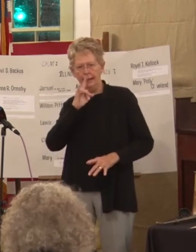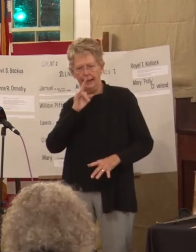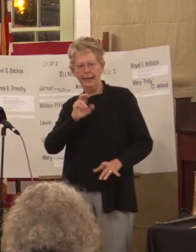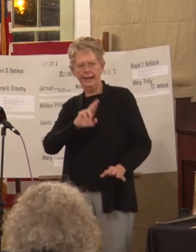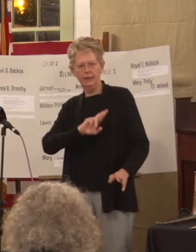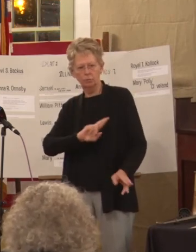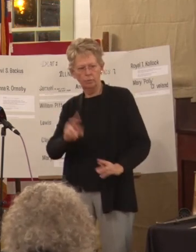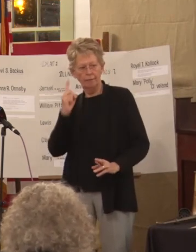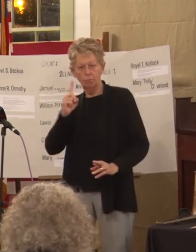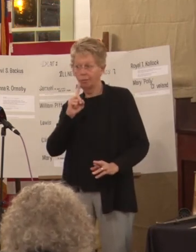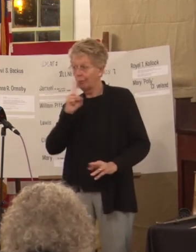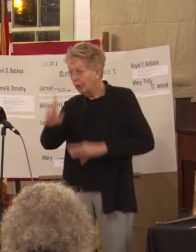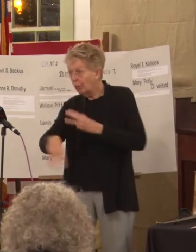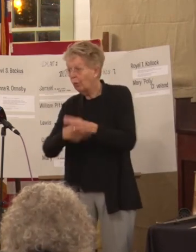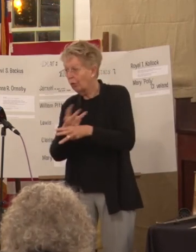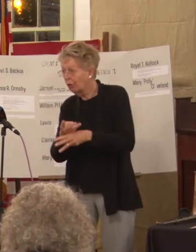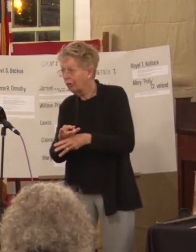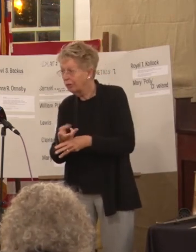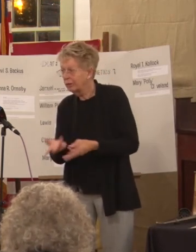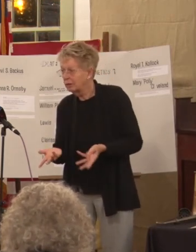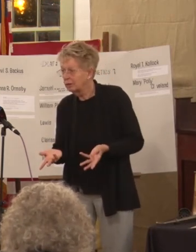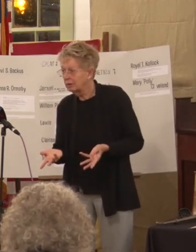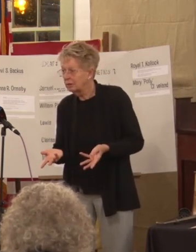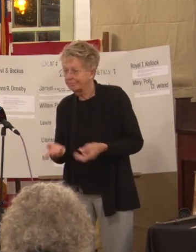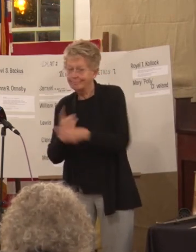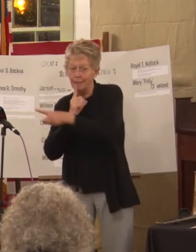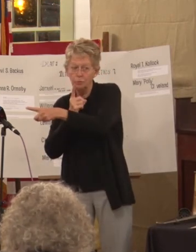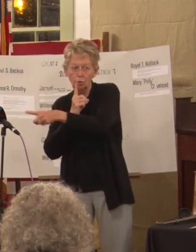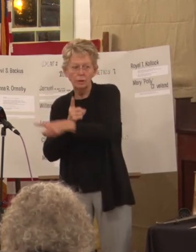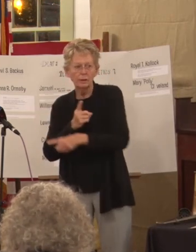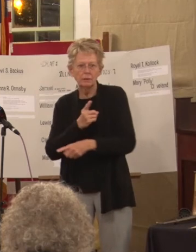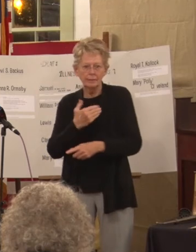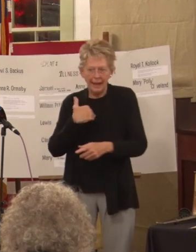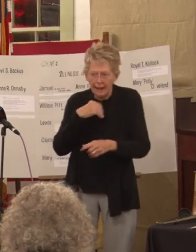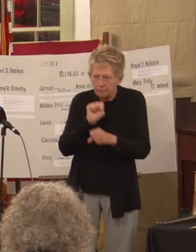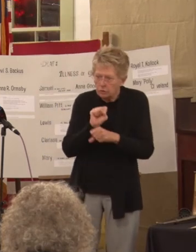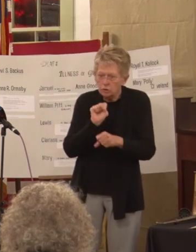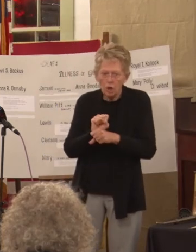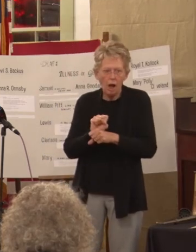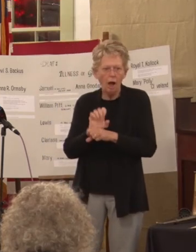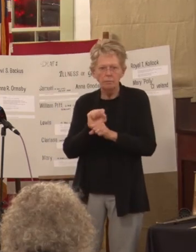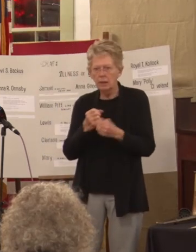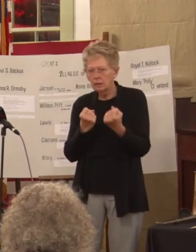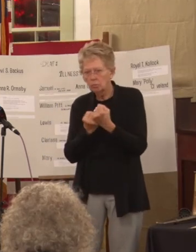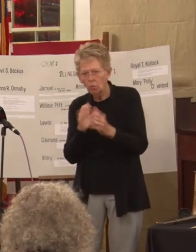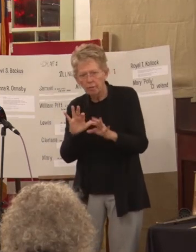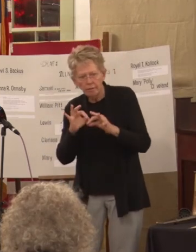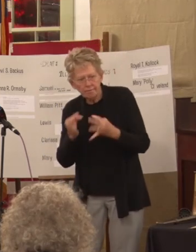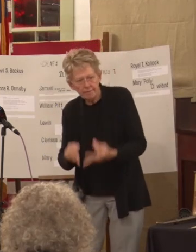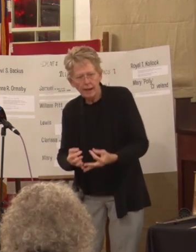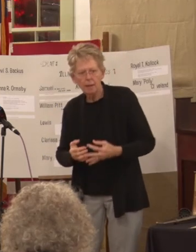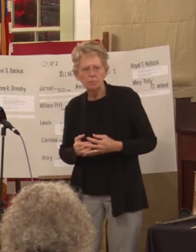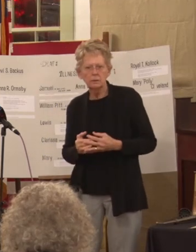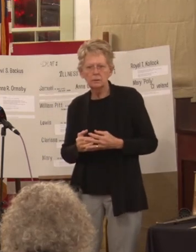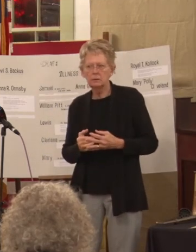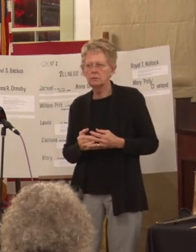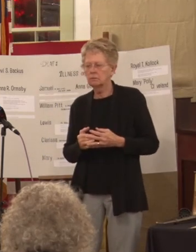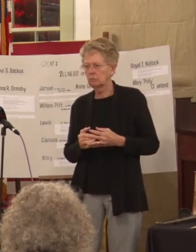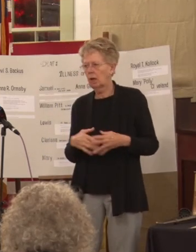real world and they have a job that they can support a family and all that you know and